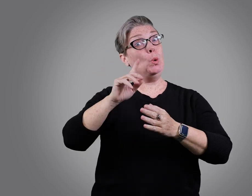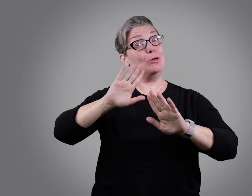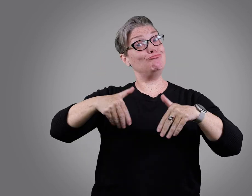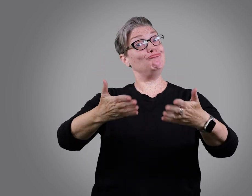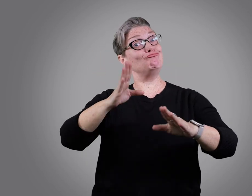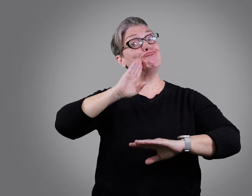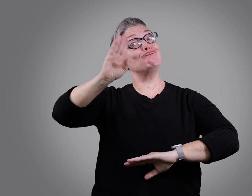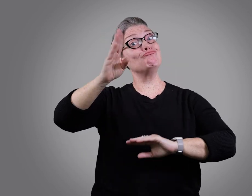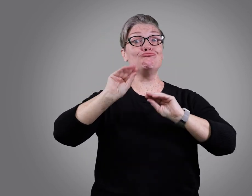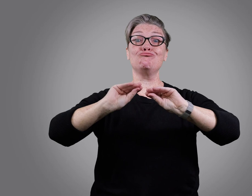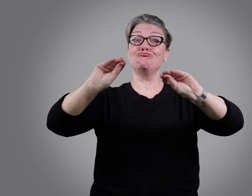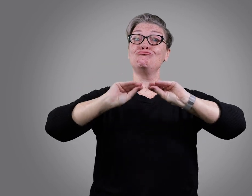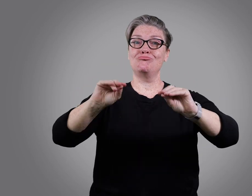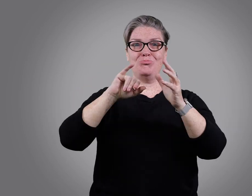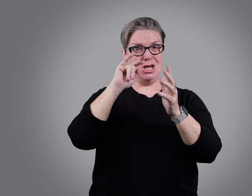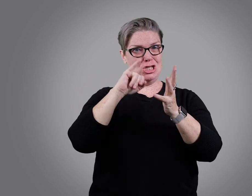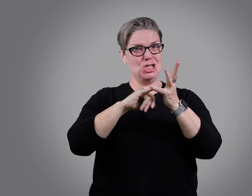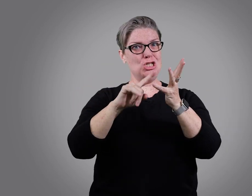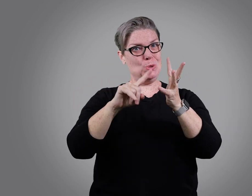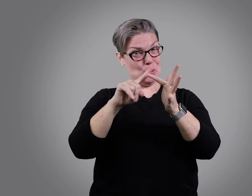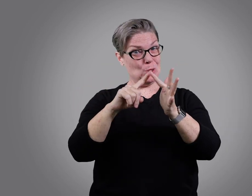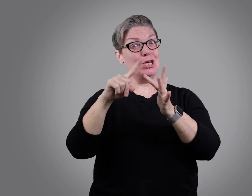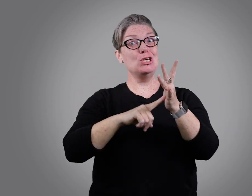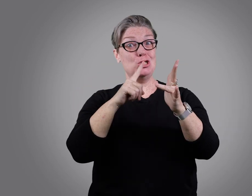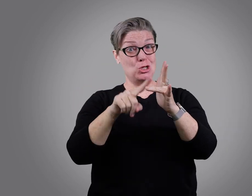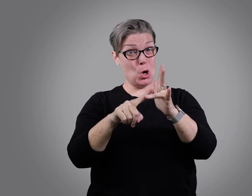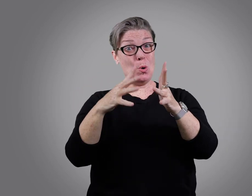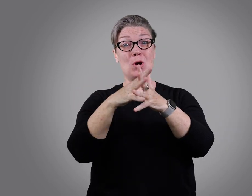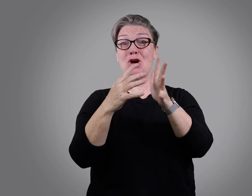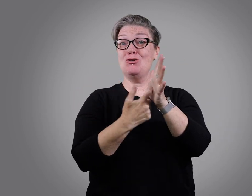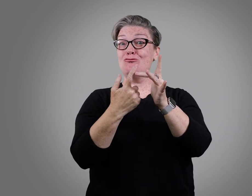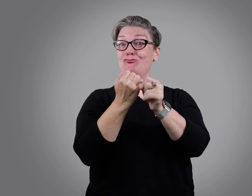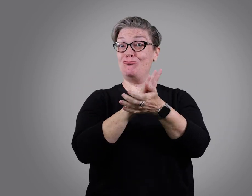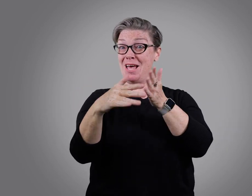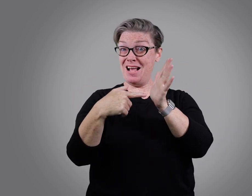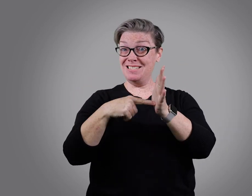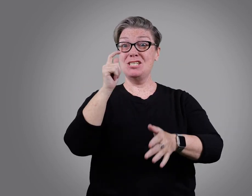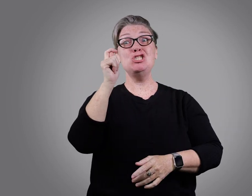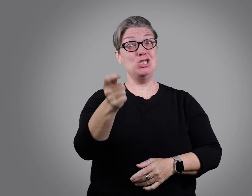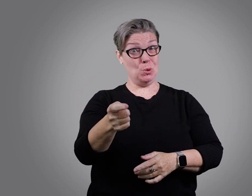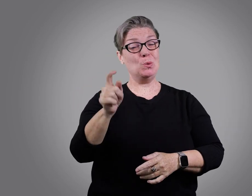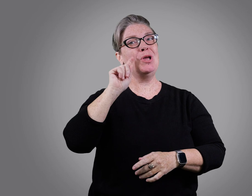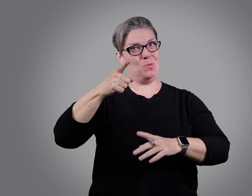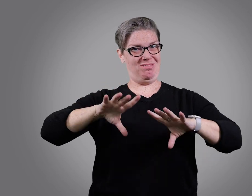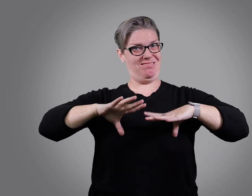Our presenter is Sue Jo Wright and these workshops will be presented directly in Auslan.